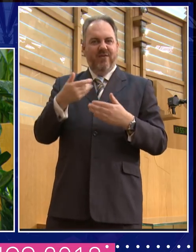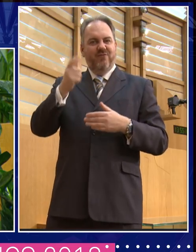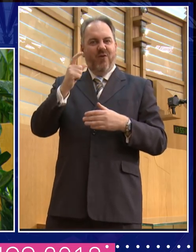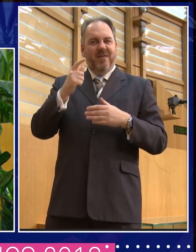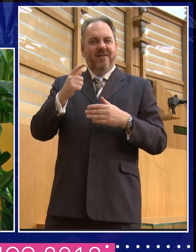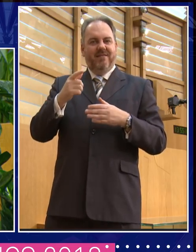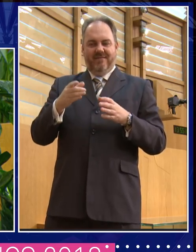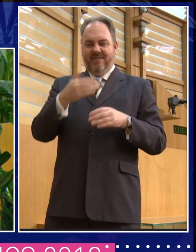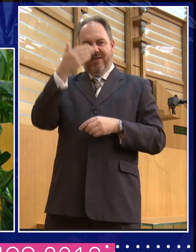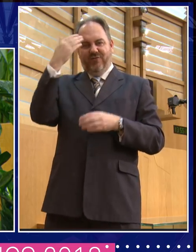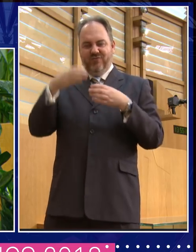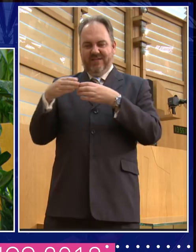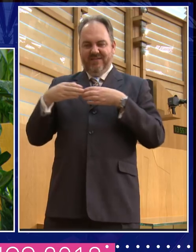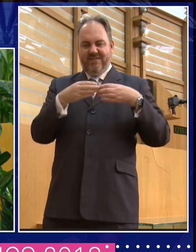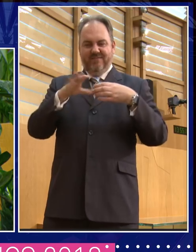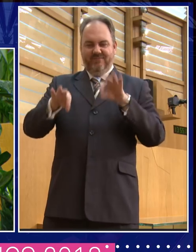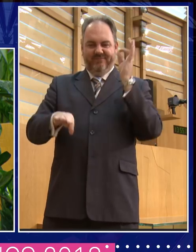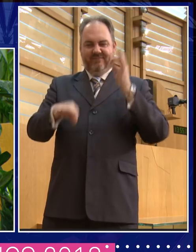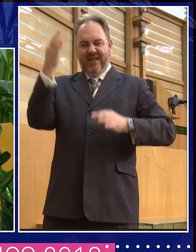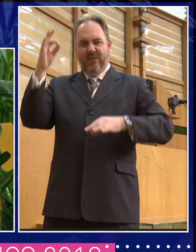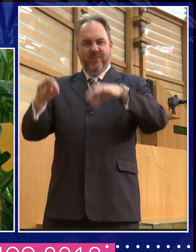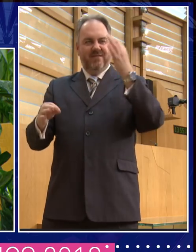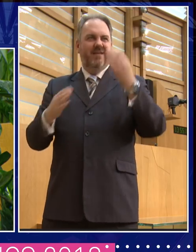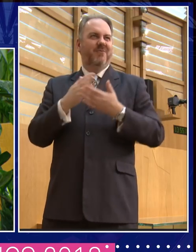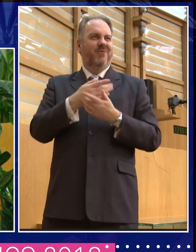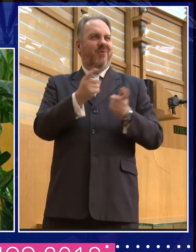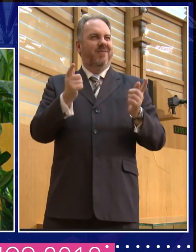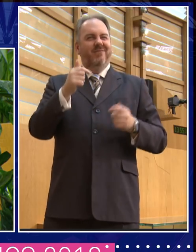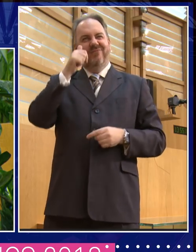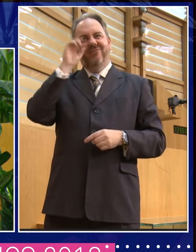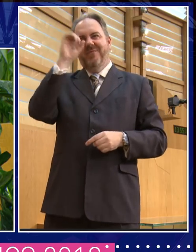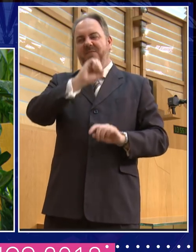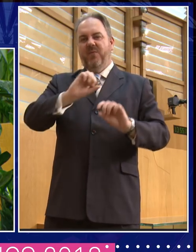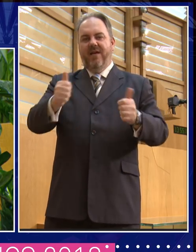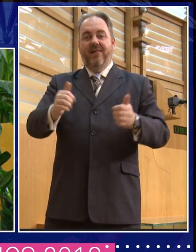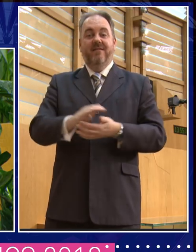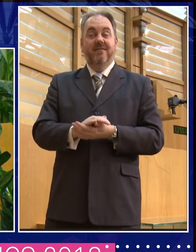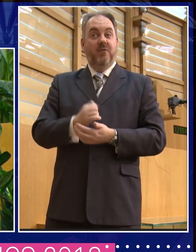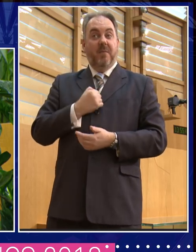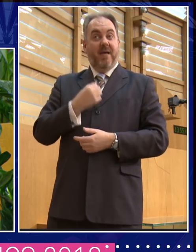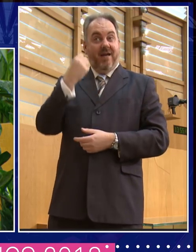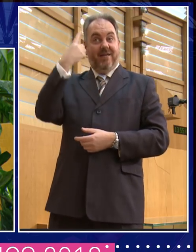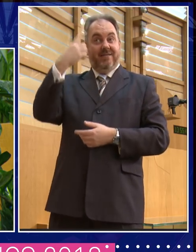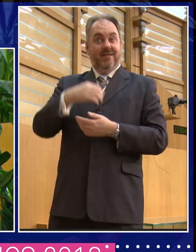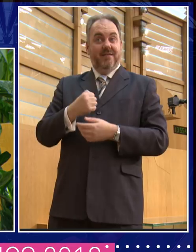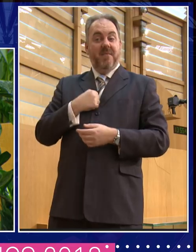Interestingly about that, you know, people remember that. I... It was the idea of my producer. And I'd said,